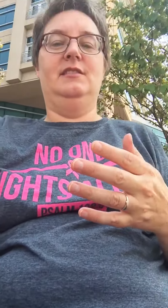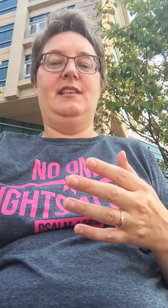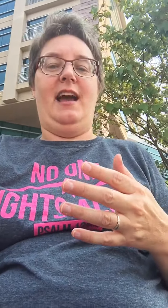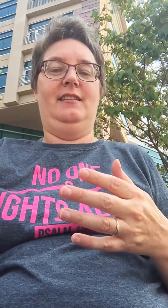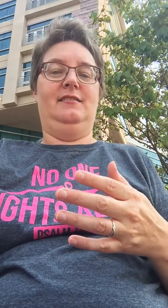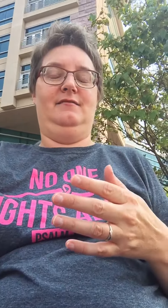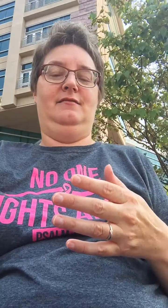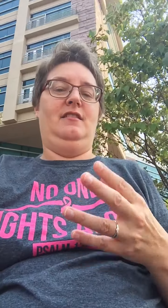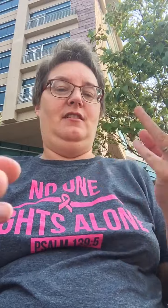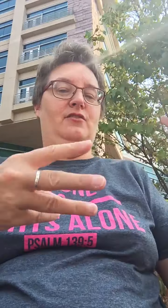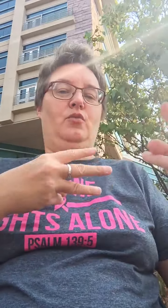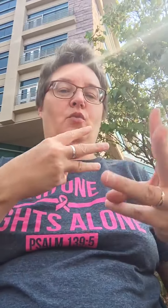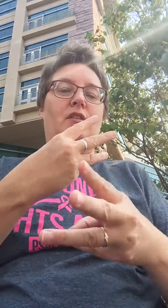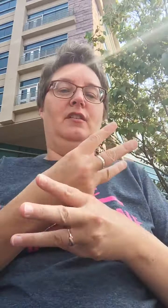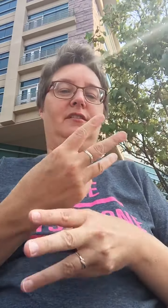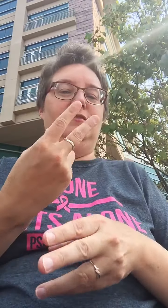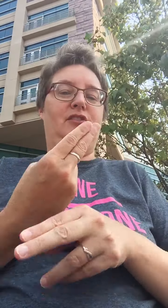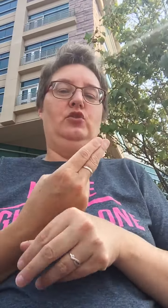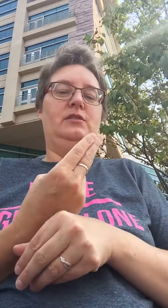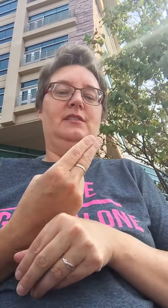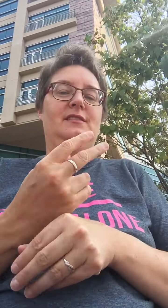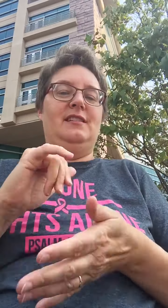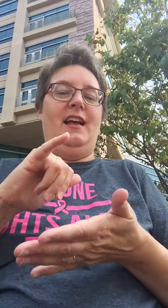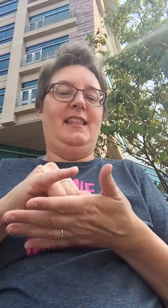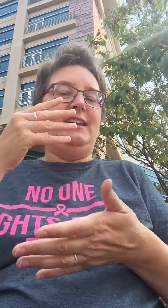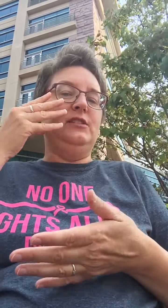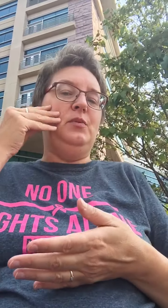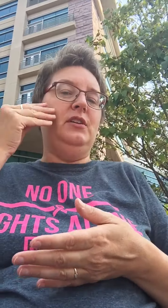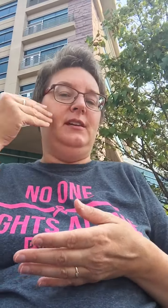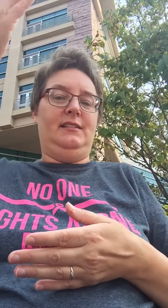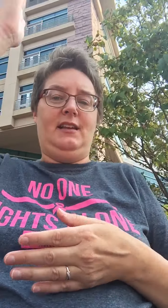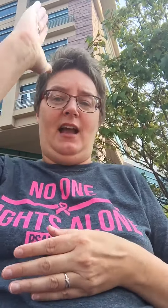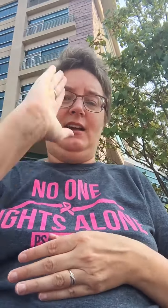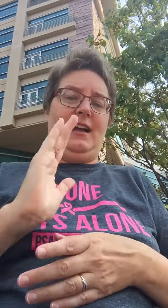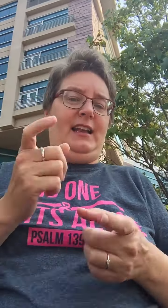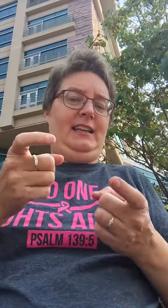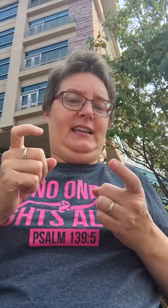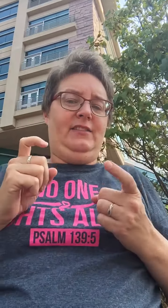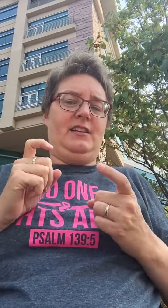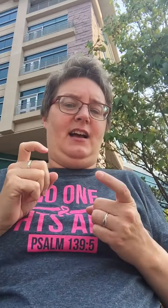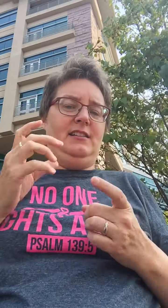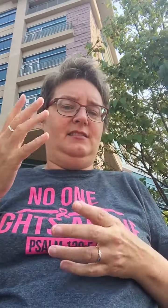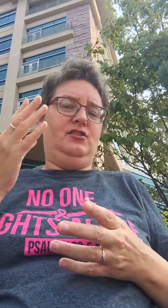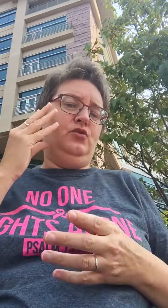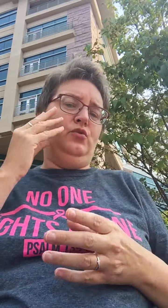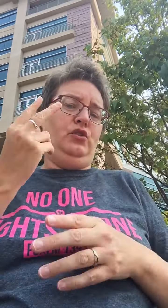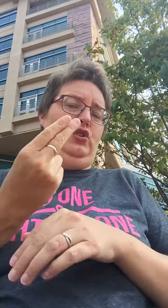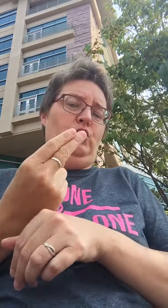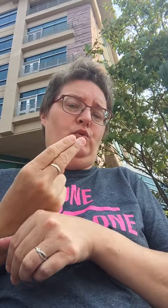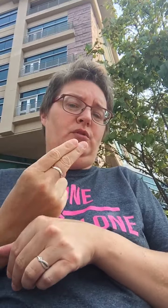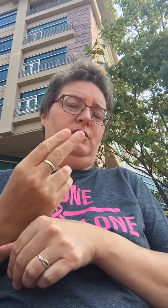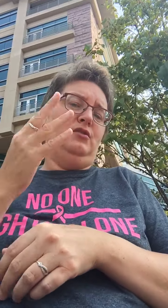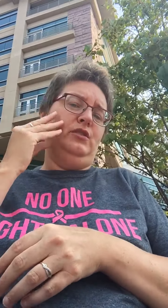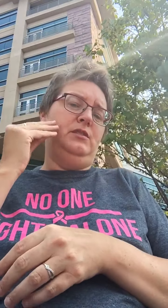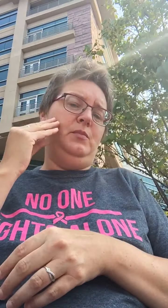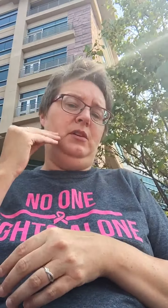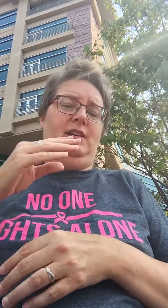that. The world uses that experience. God gives us to use, to experience.